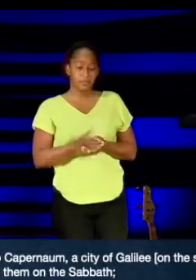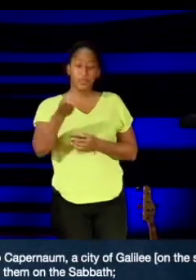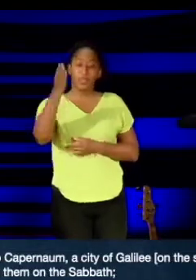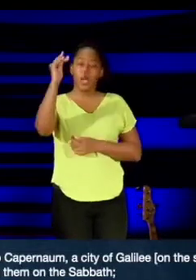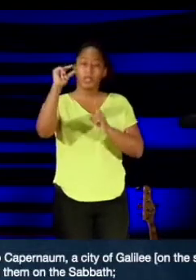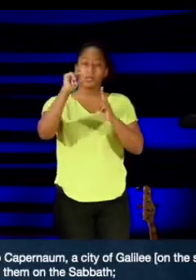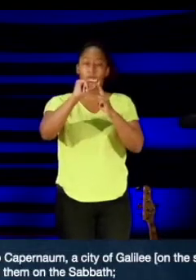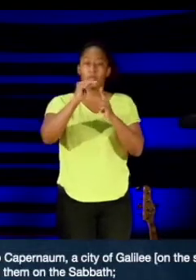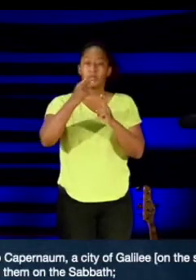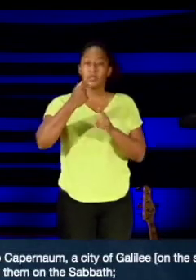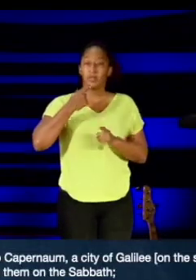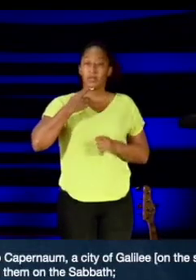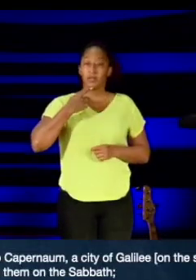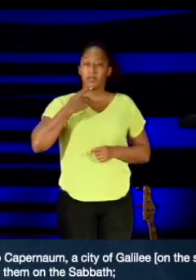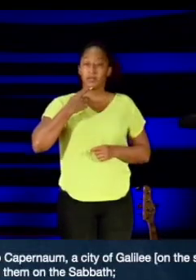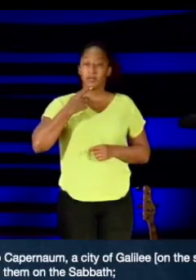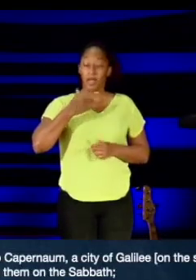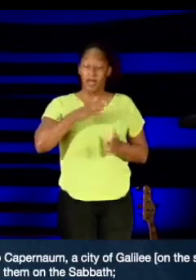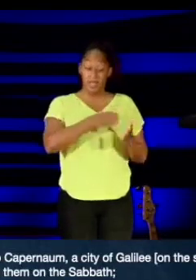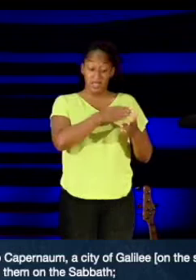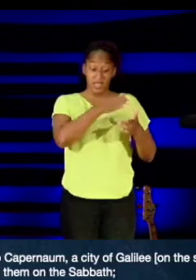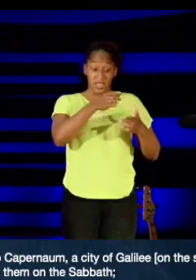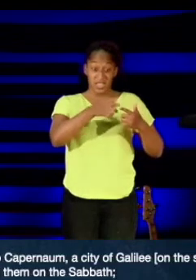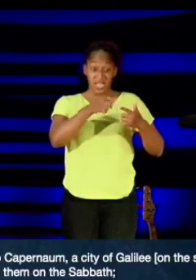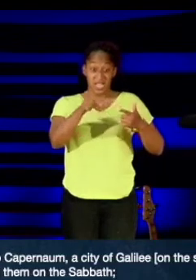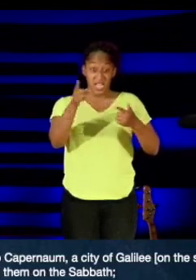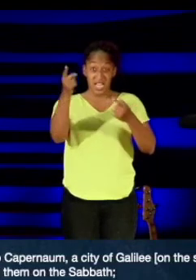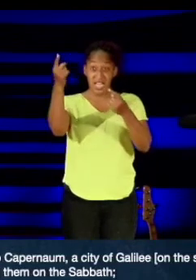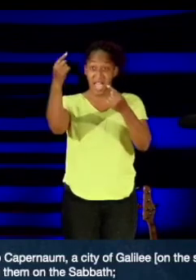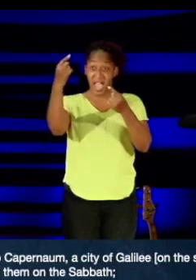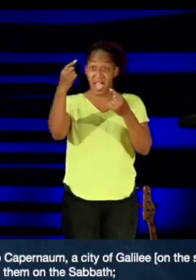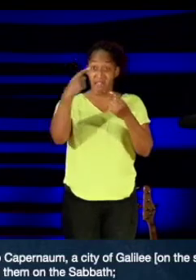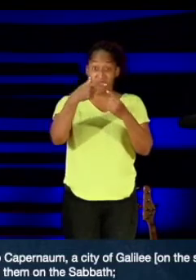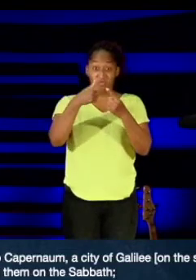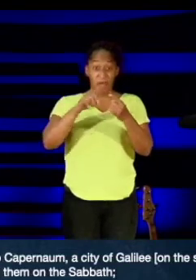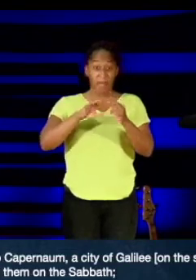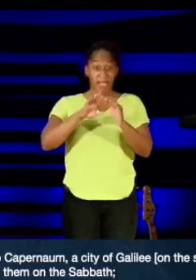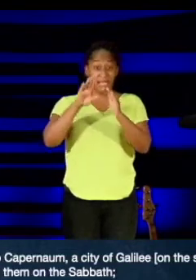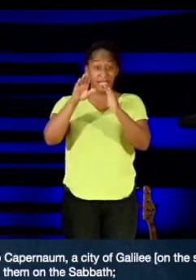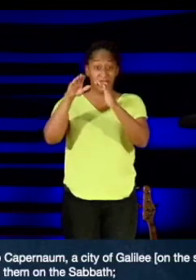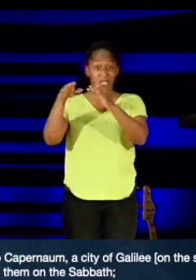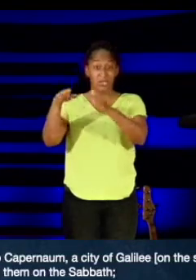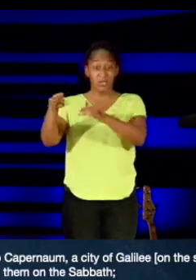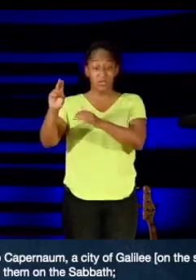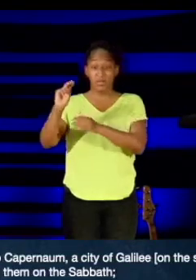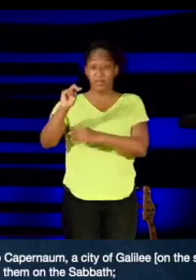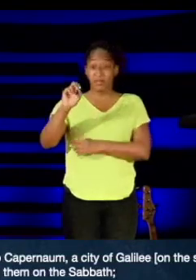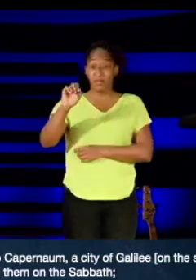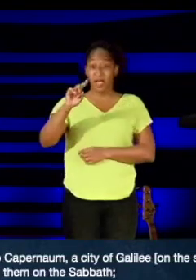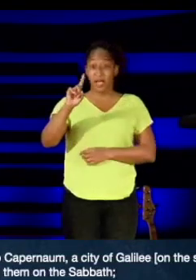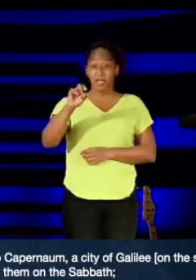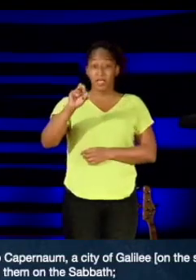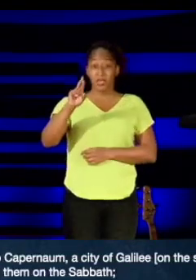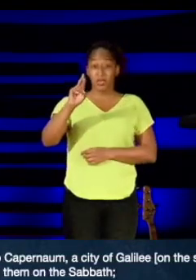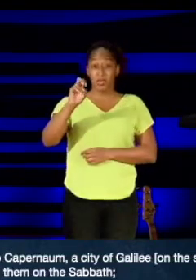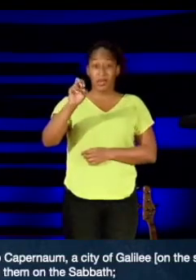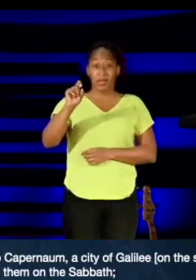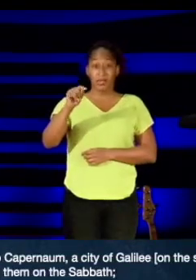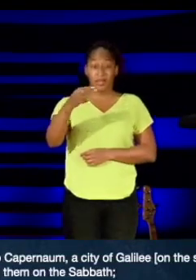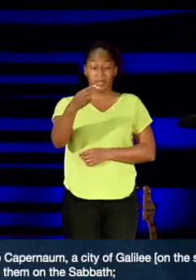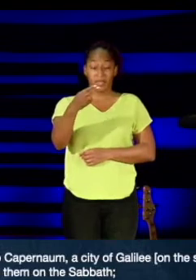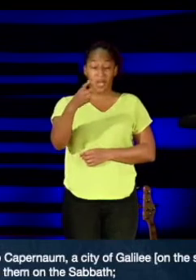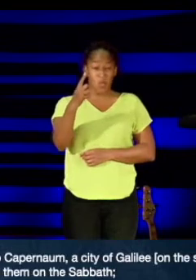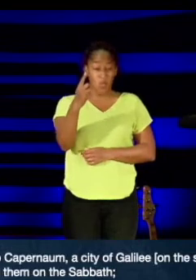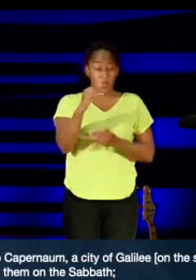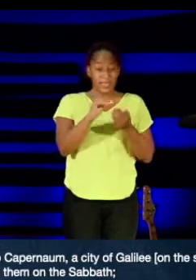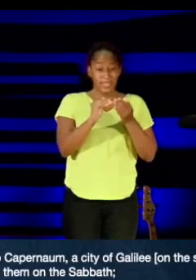says, Then he came down from the hills of Nazareth to Capernaum, a city of Galilee